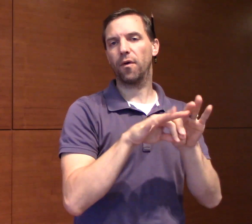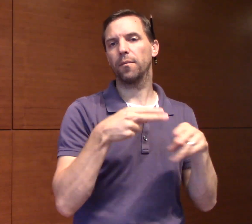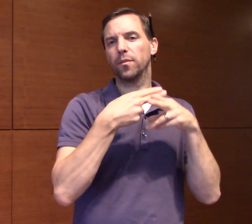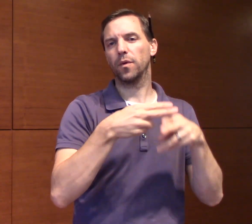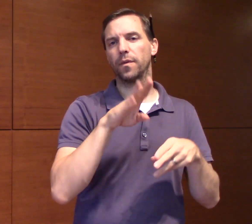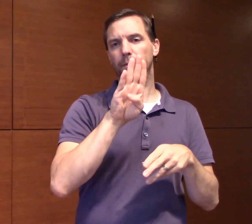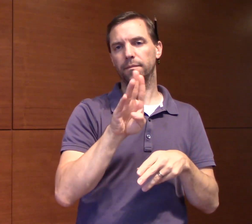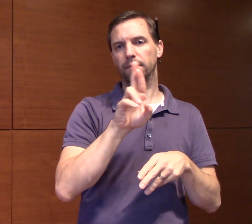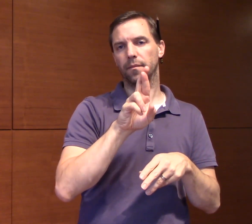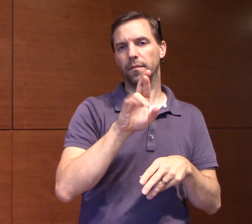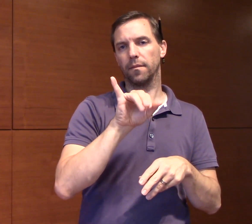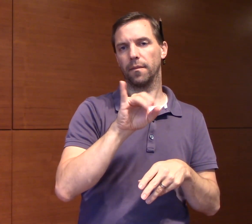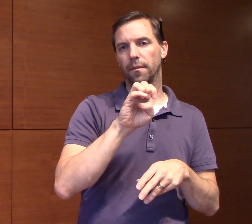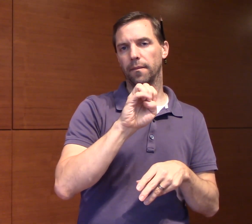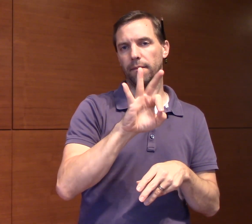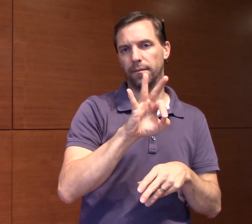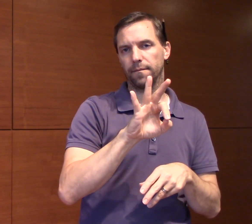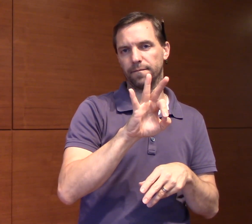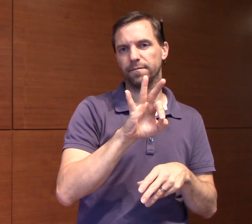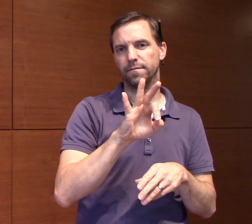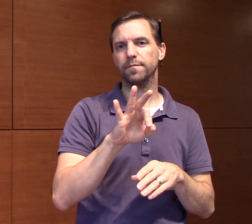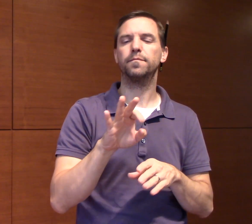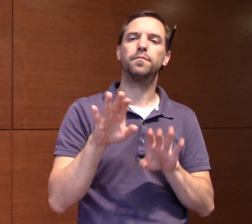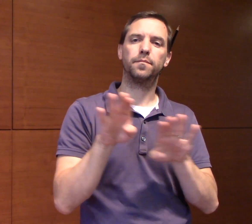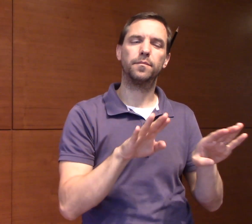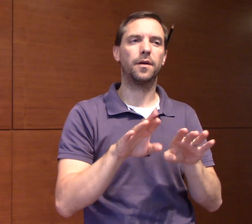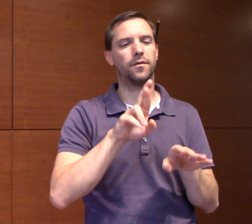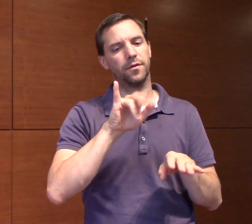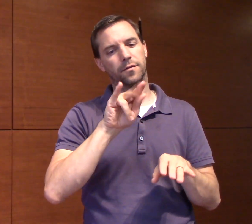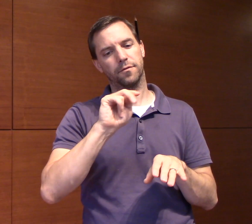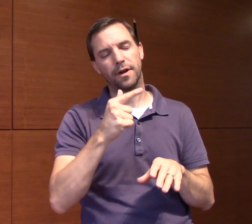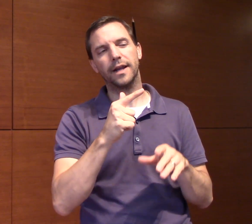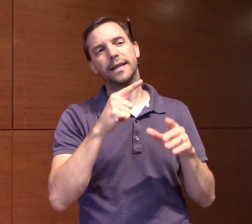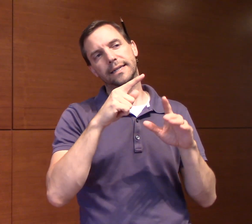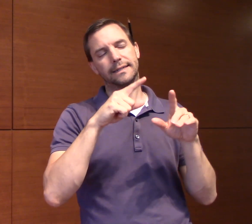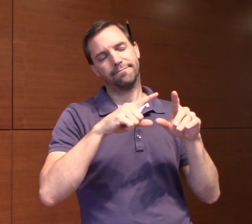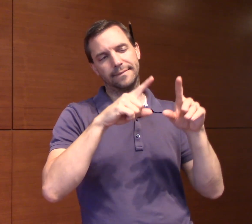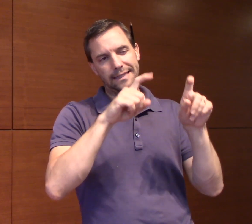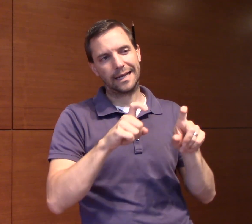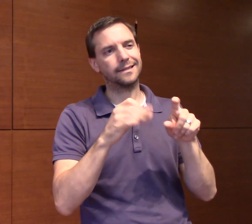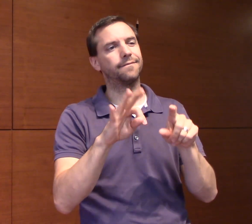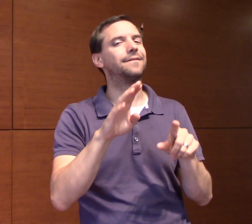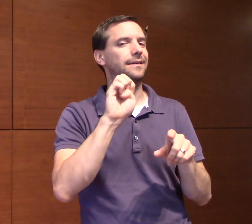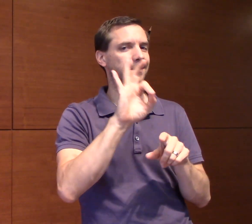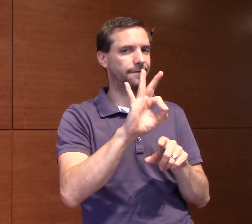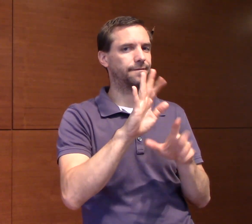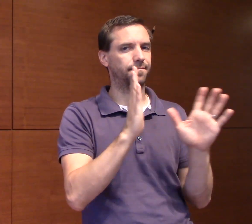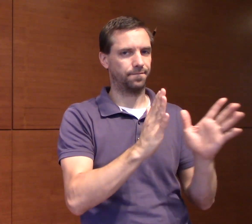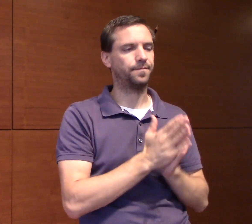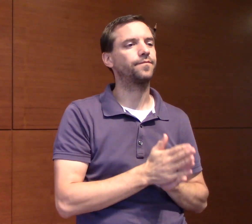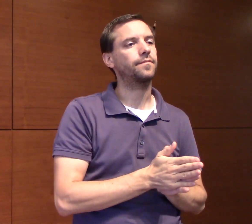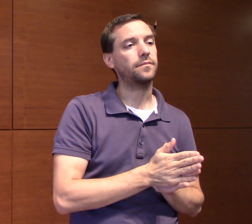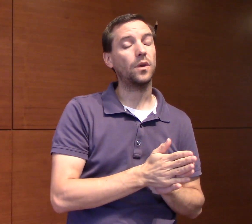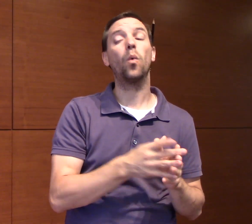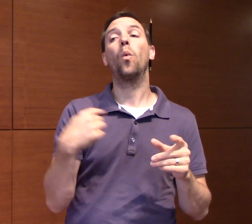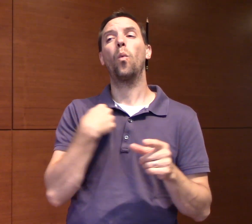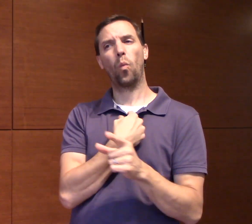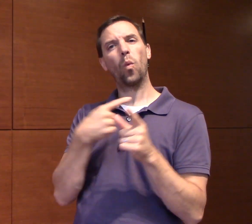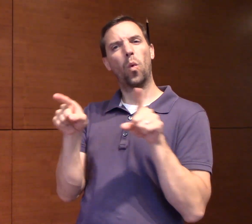questionnaire that the parents filled out, called the BRIEF, which stands for the Behavior Rating Inventory of Executive